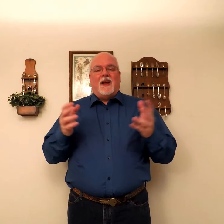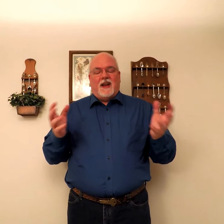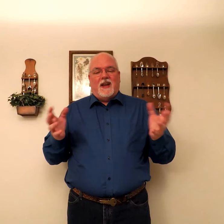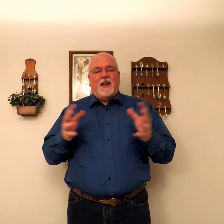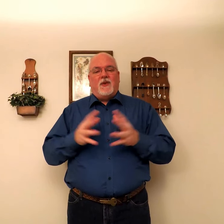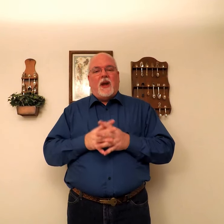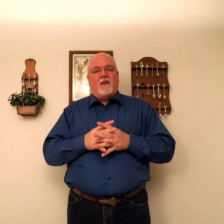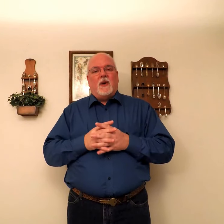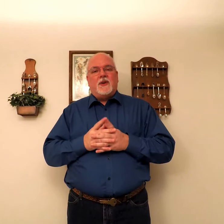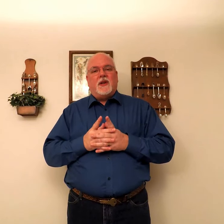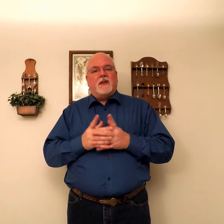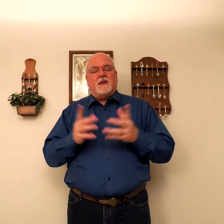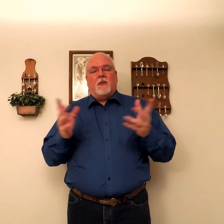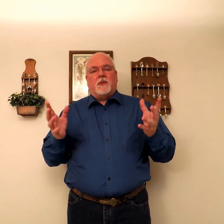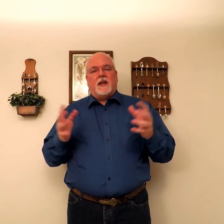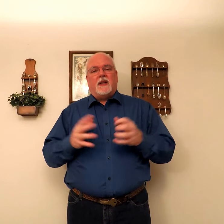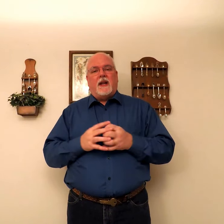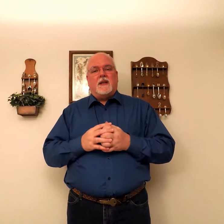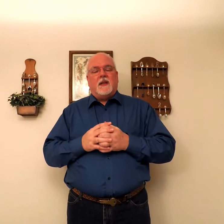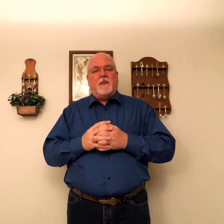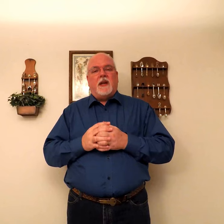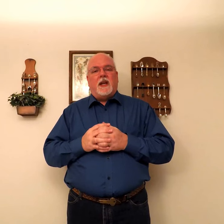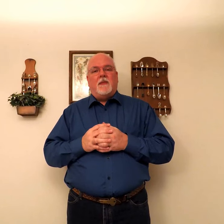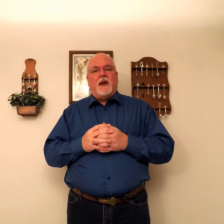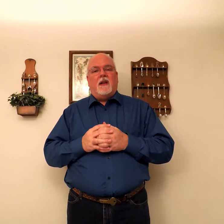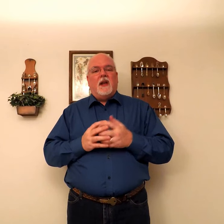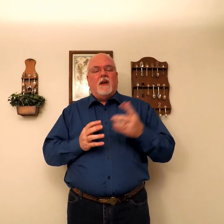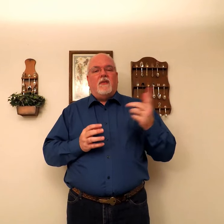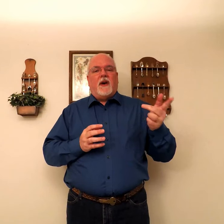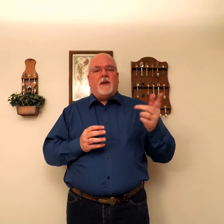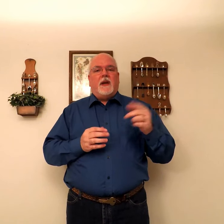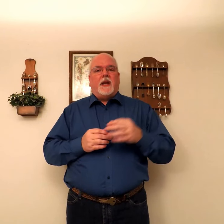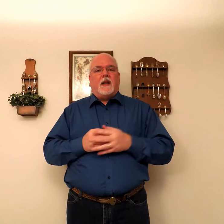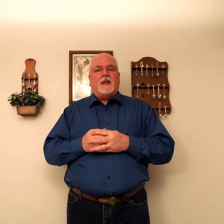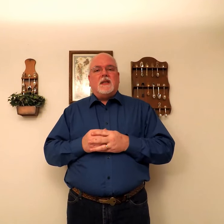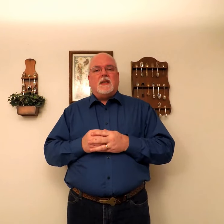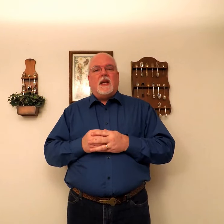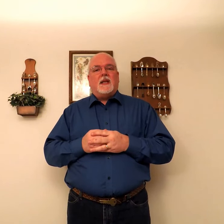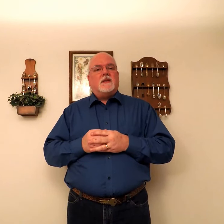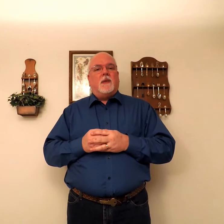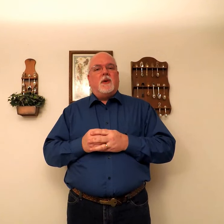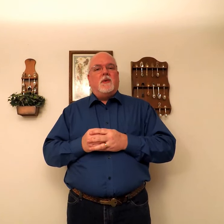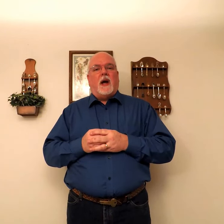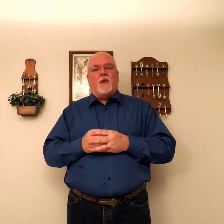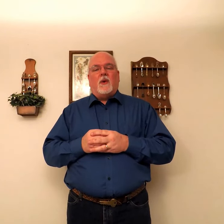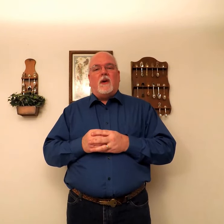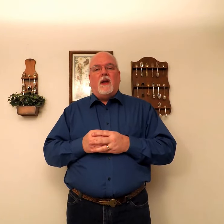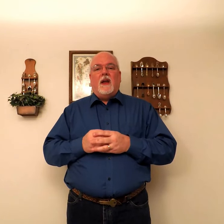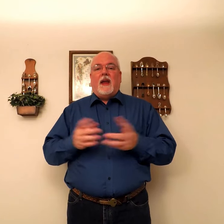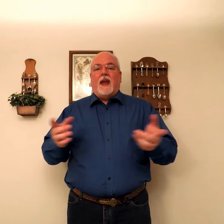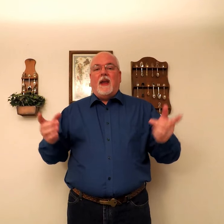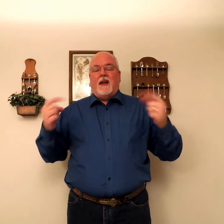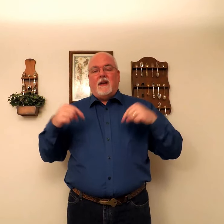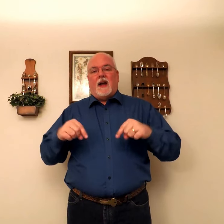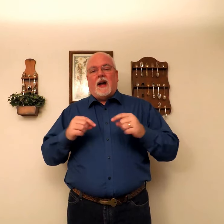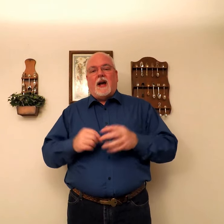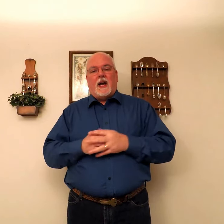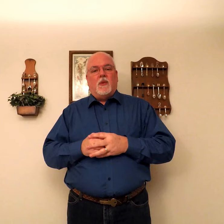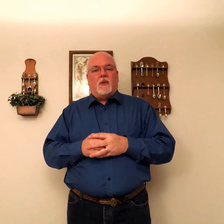Again. If you have questions. Don't hesitate to send me an email. Find me at LTCSW.org. And. I will